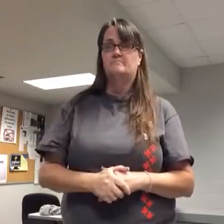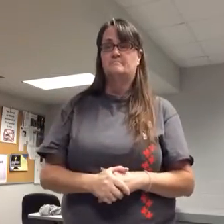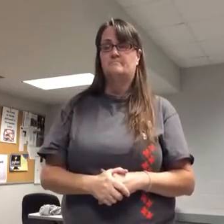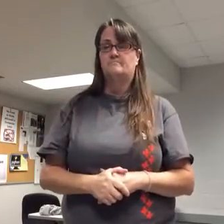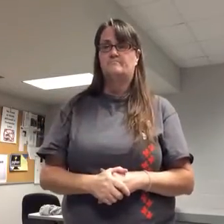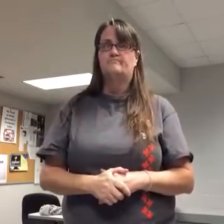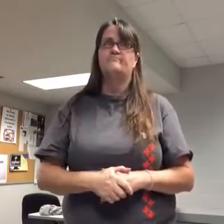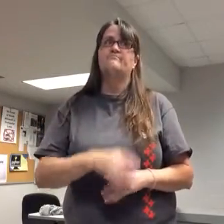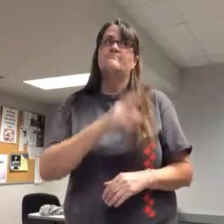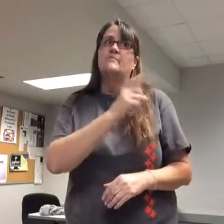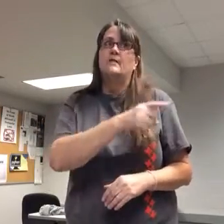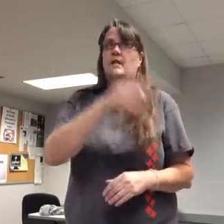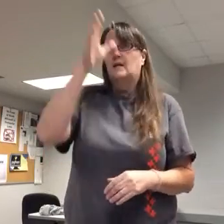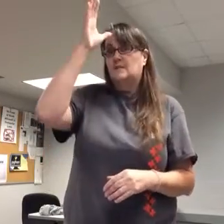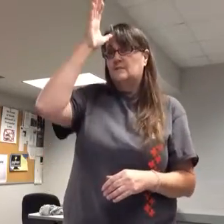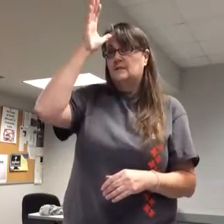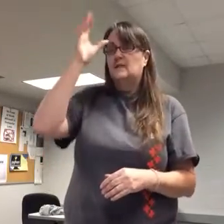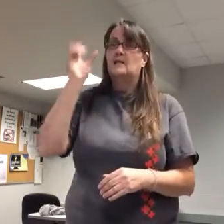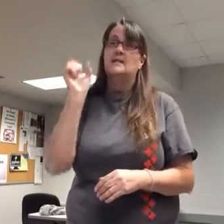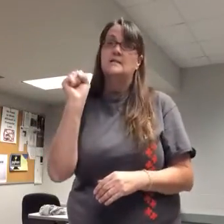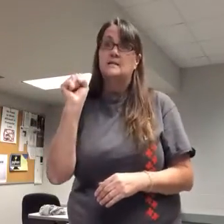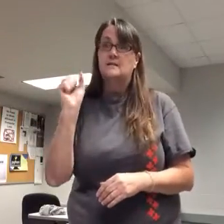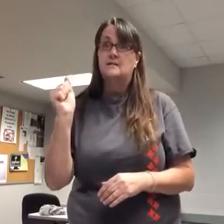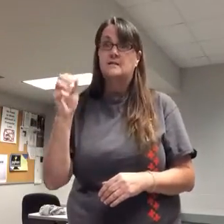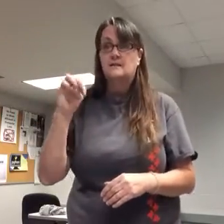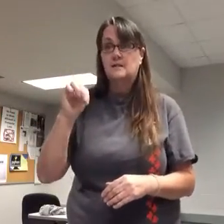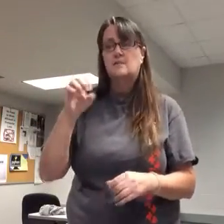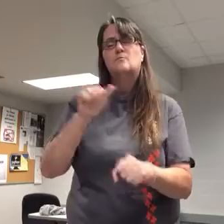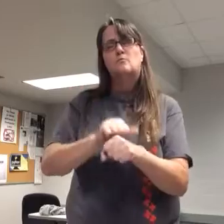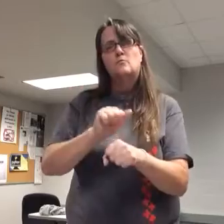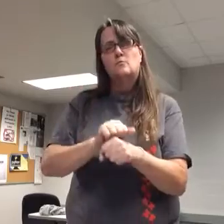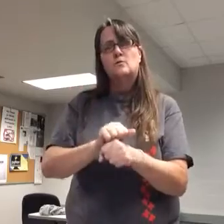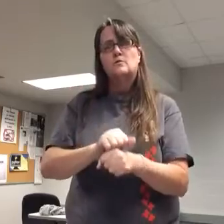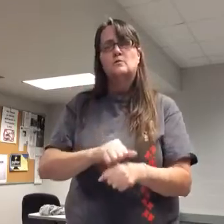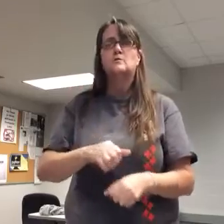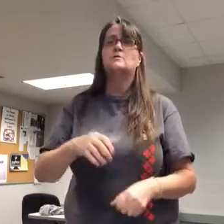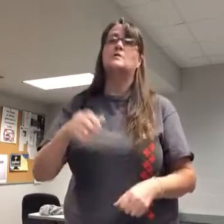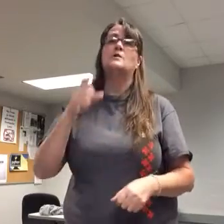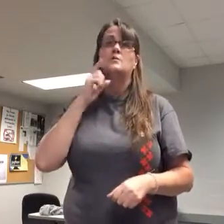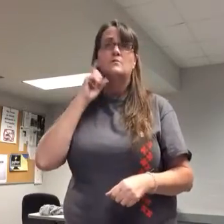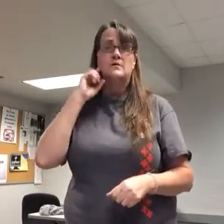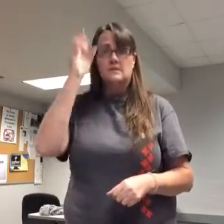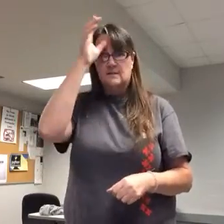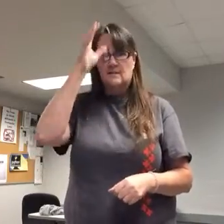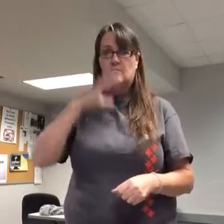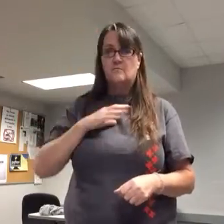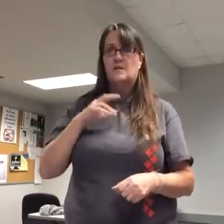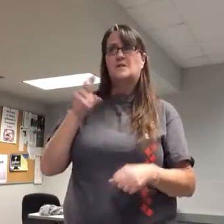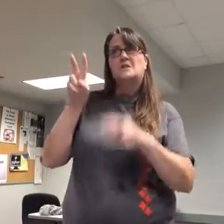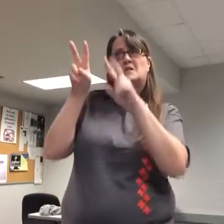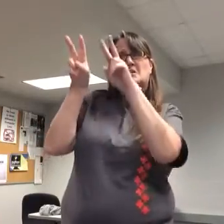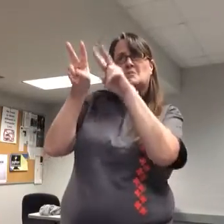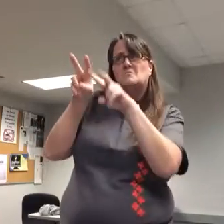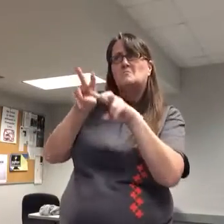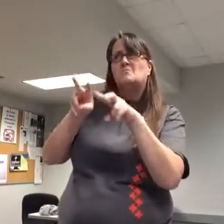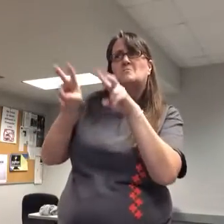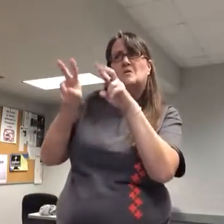Adam's dad, Sam, works with the deaf man He often observes the deaf man signing